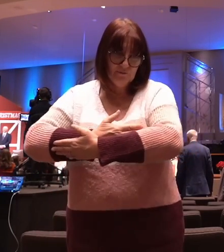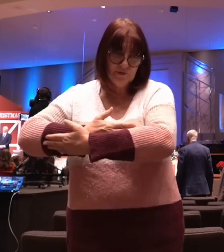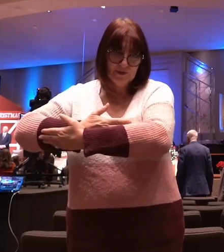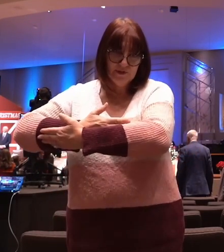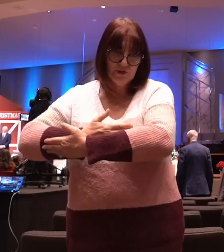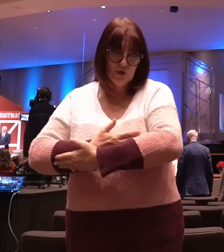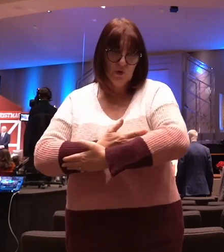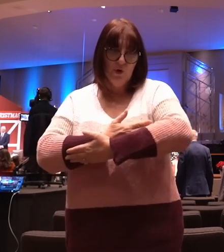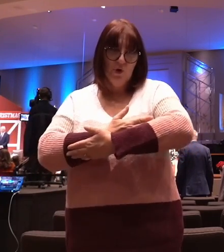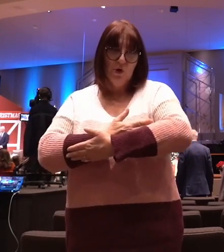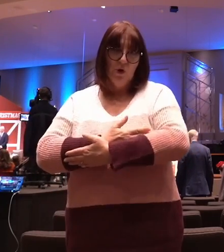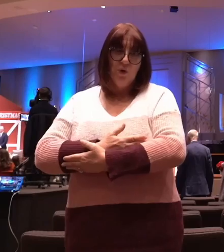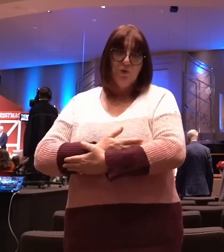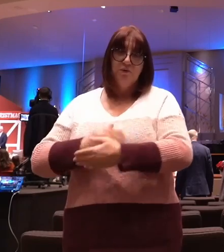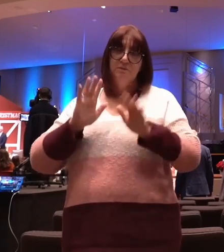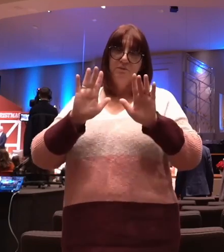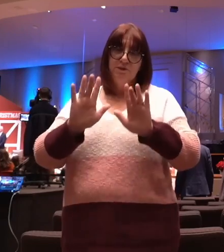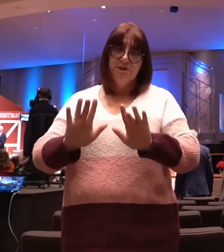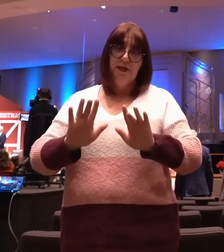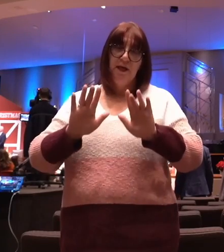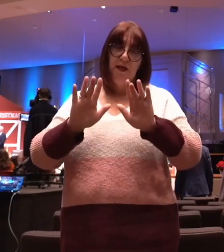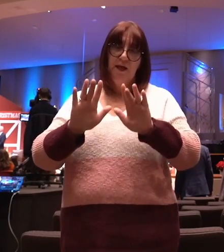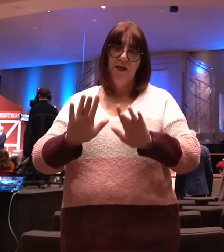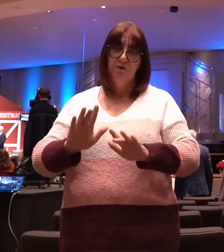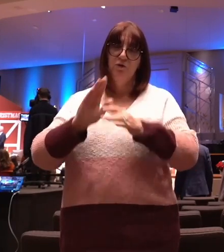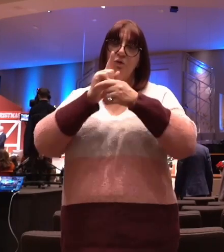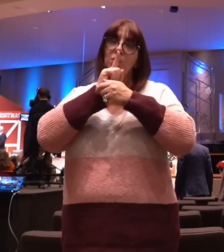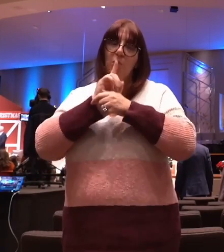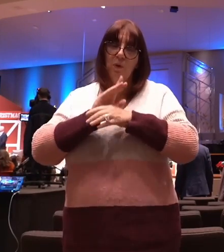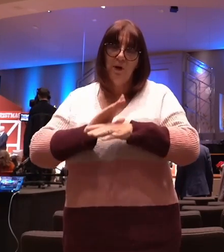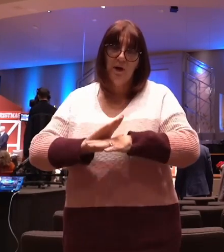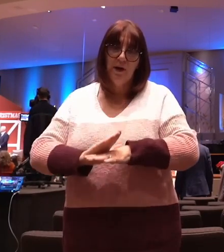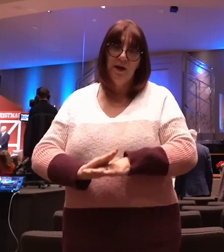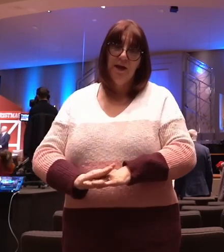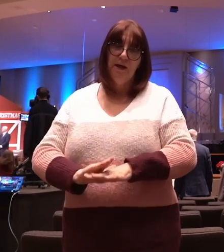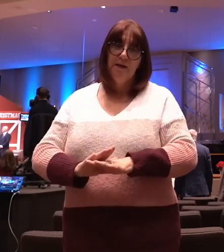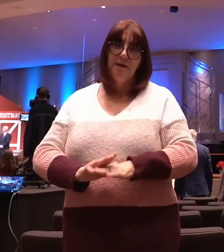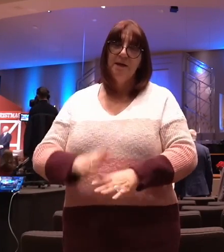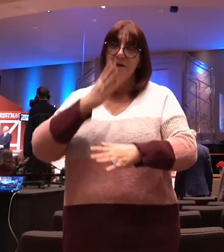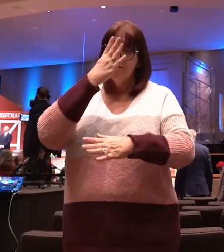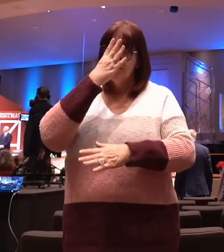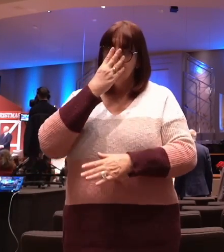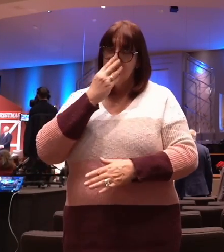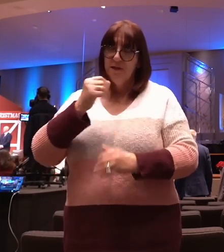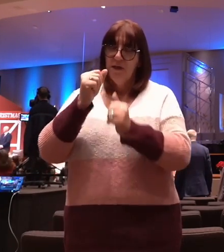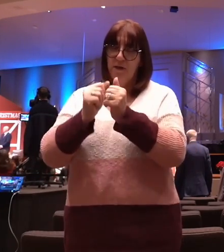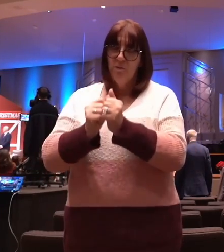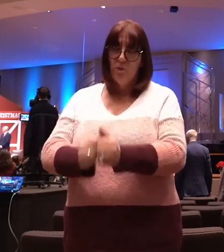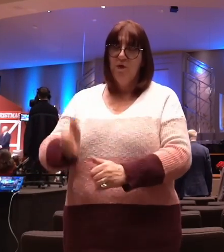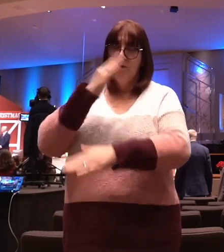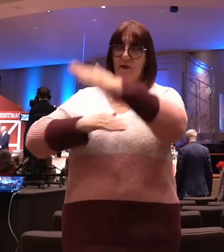so tender and mild. Sleep in heavenly